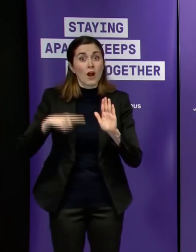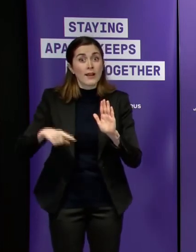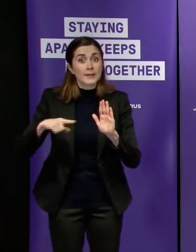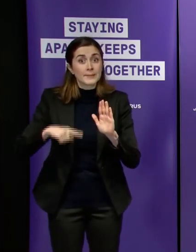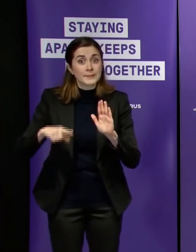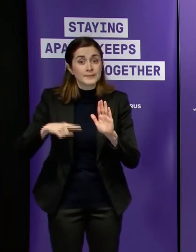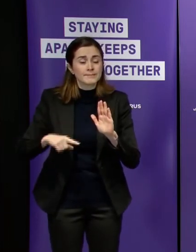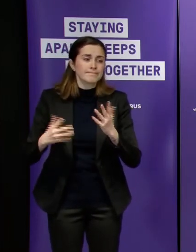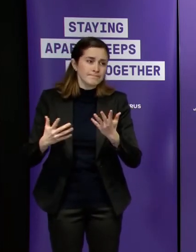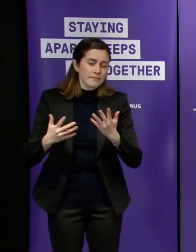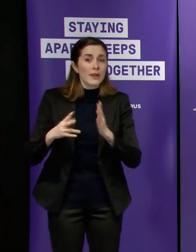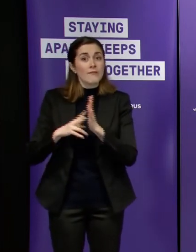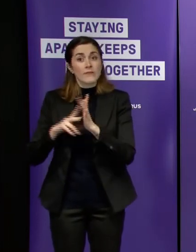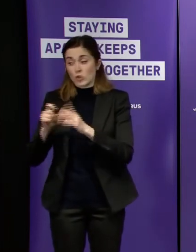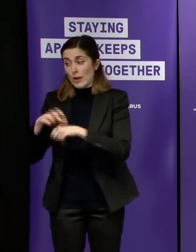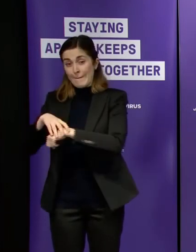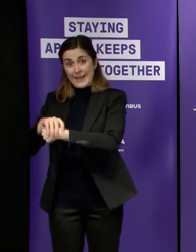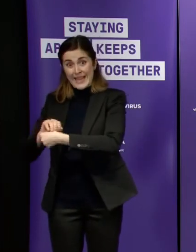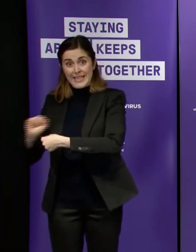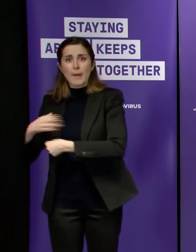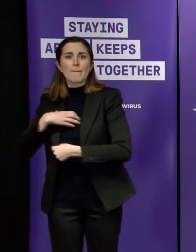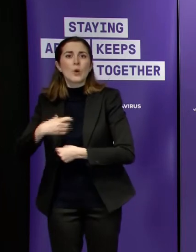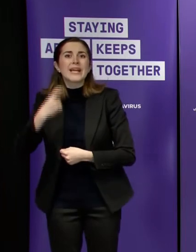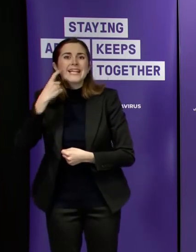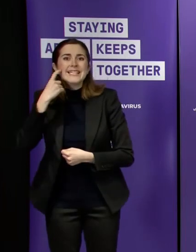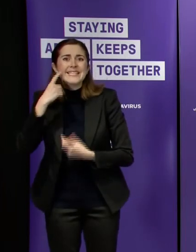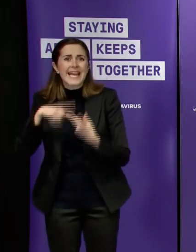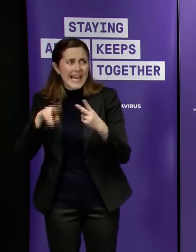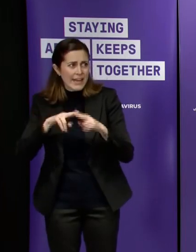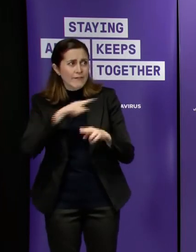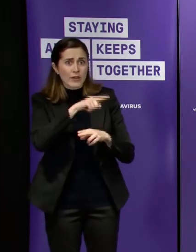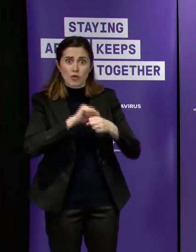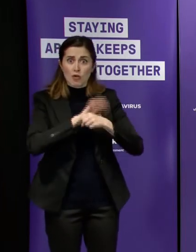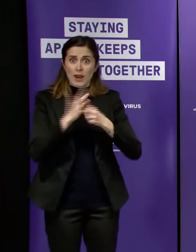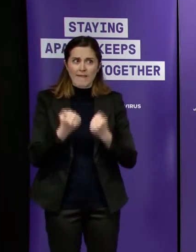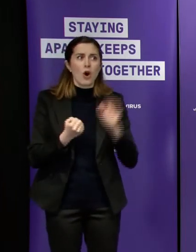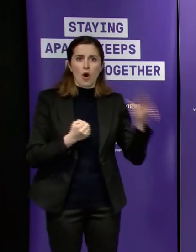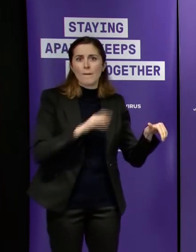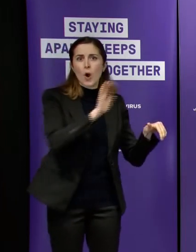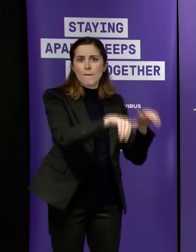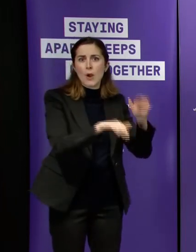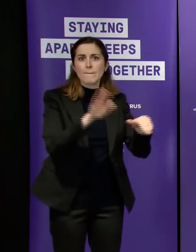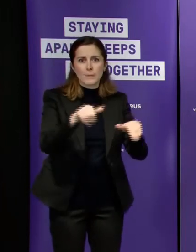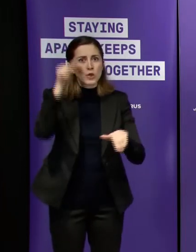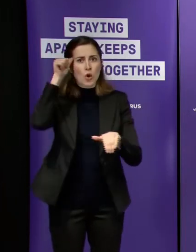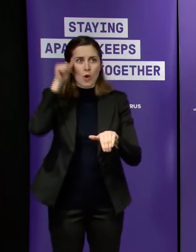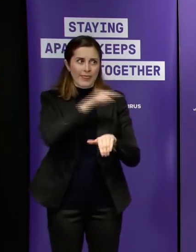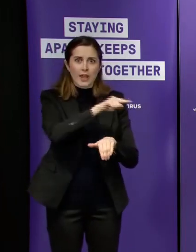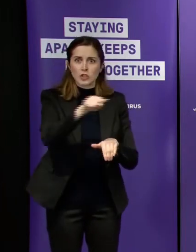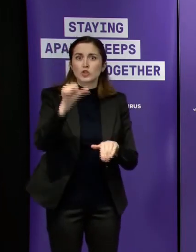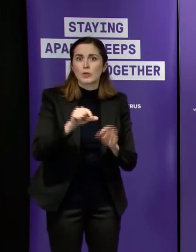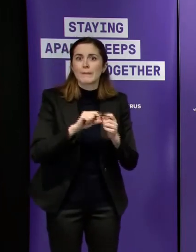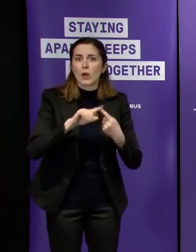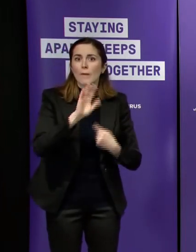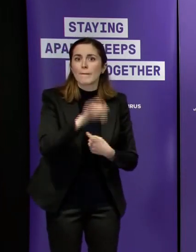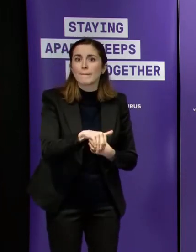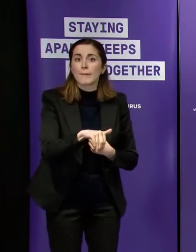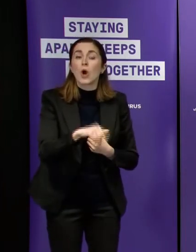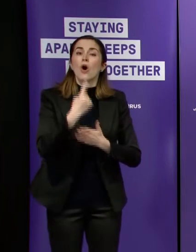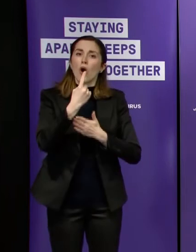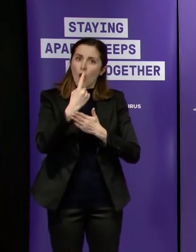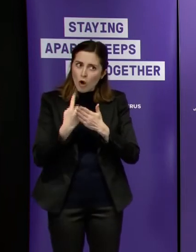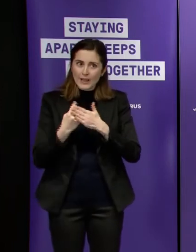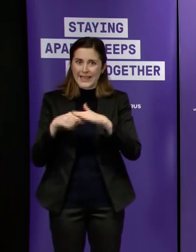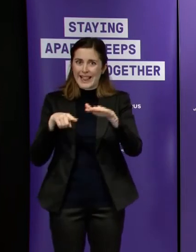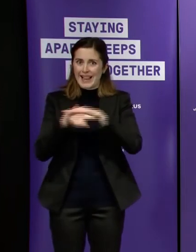fact that uh victoria police's job will be easier if this is a really binary thing you know there's there's only for instance getting urgent medical